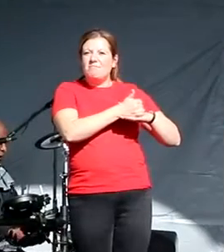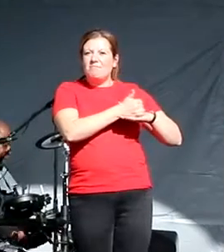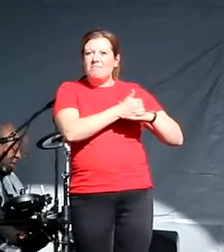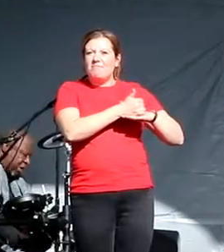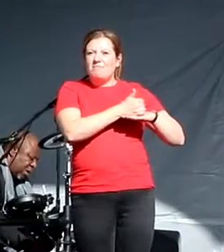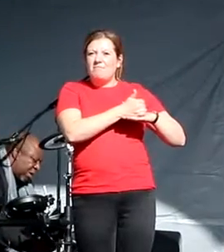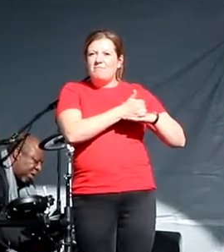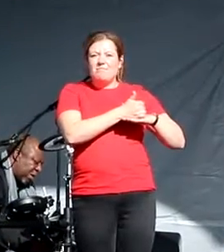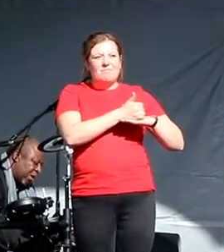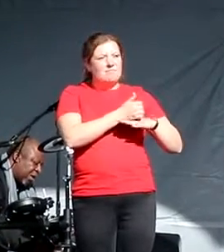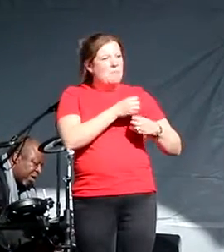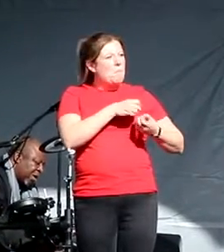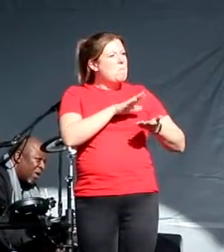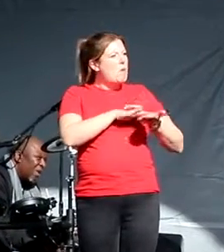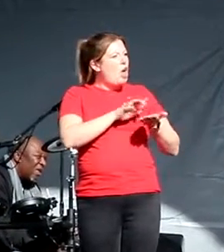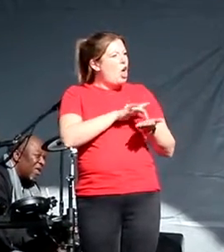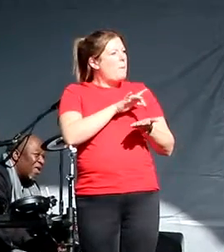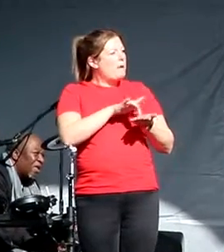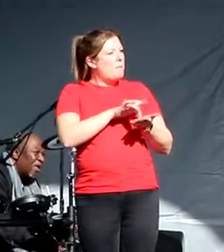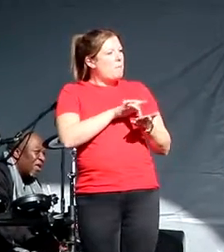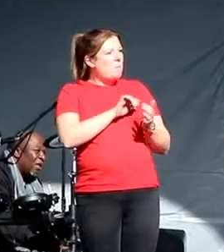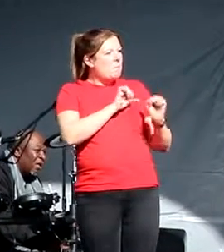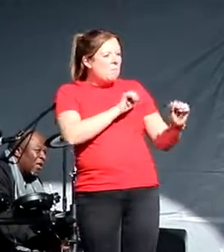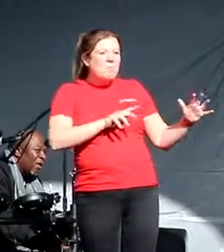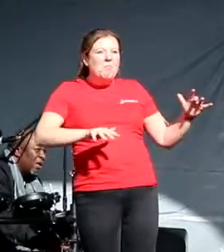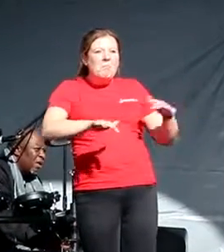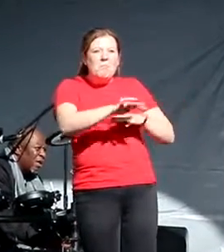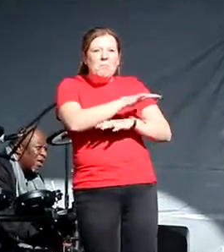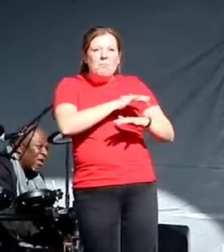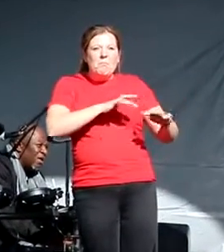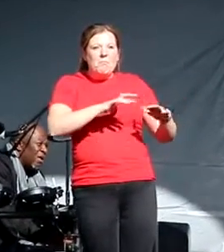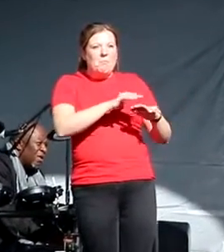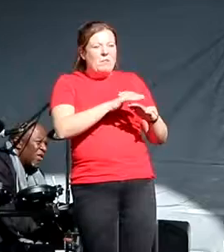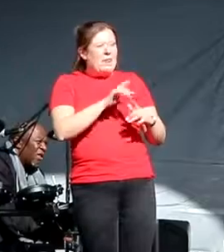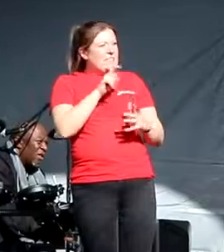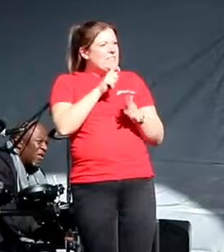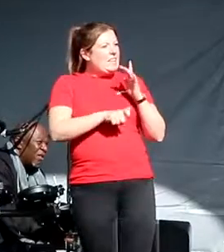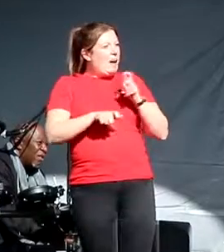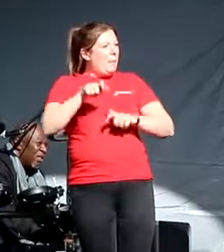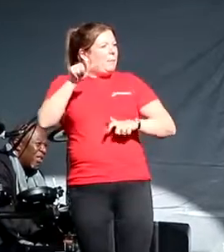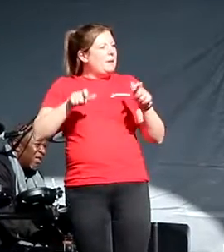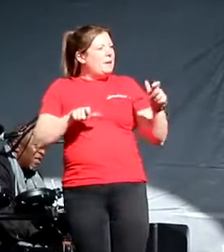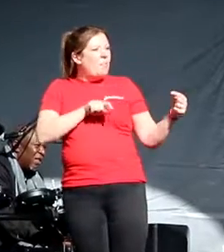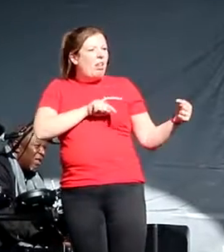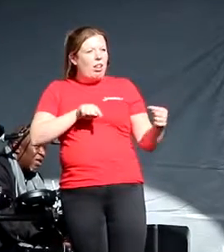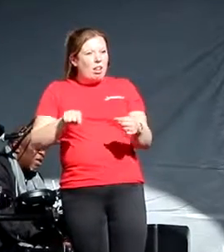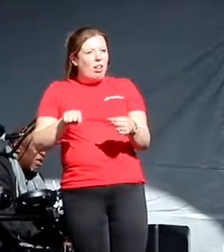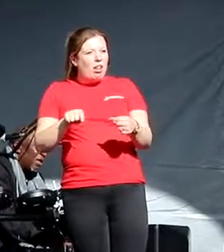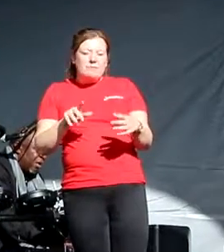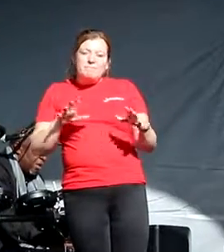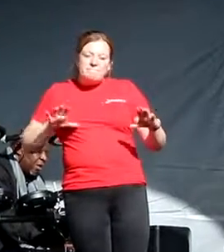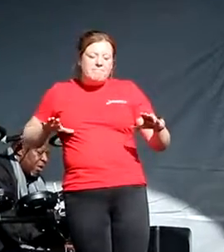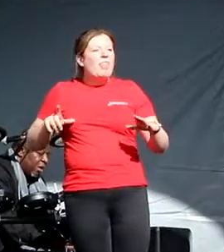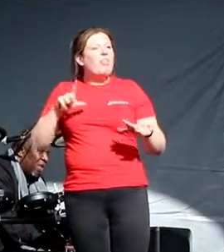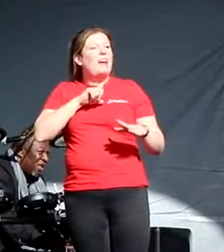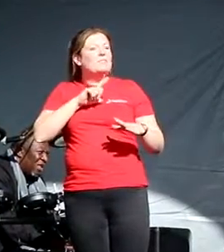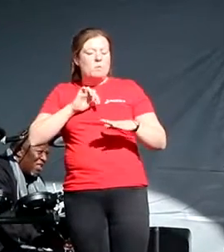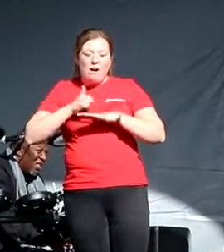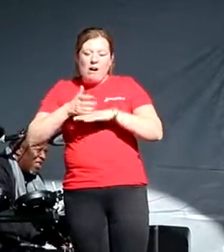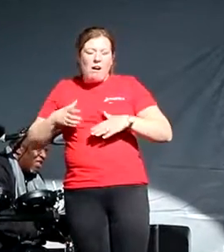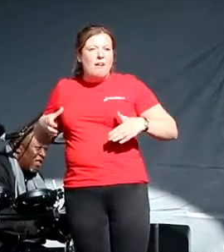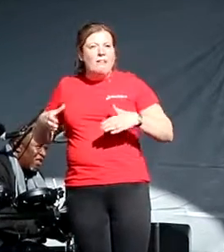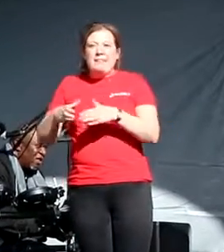city. A group of disabled people met not